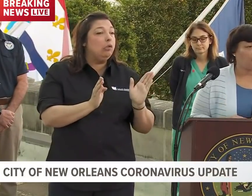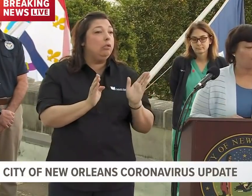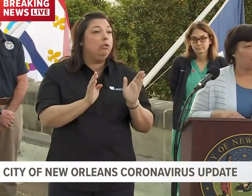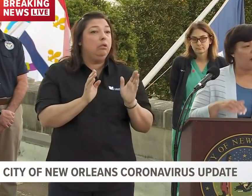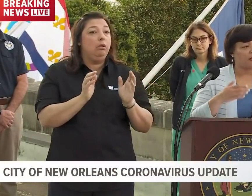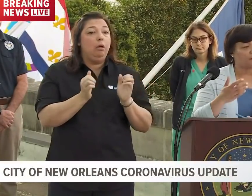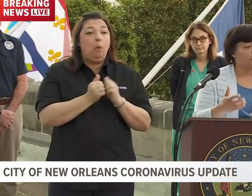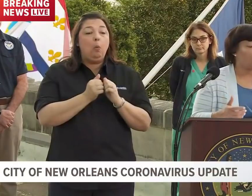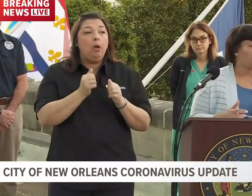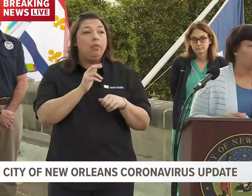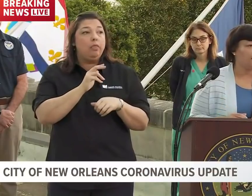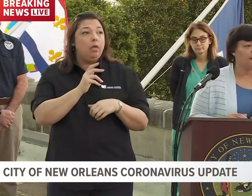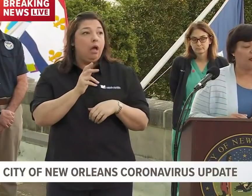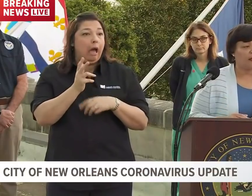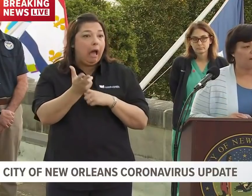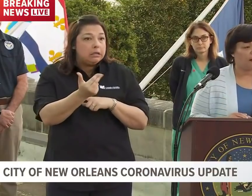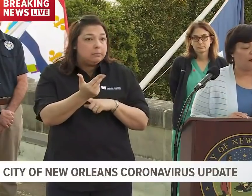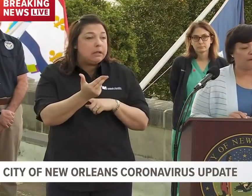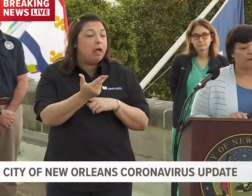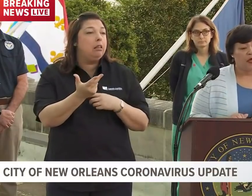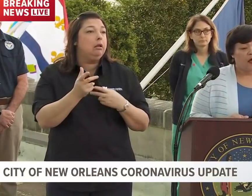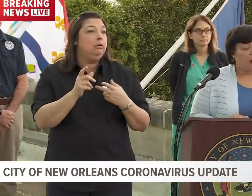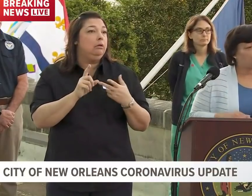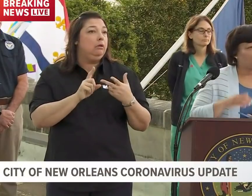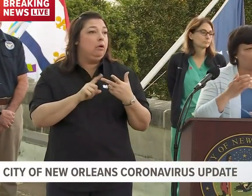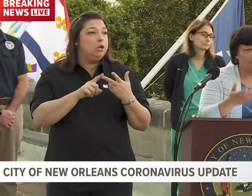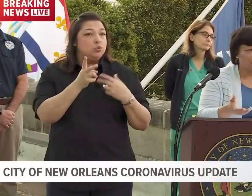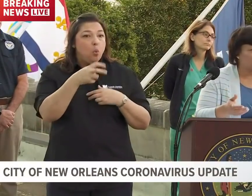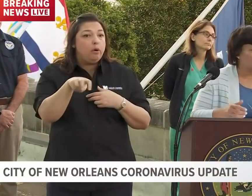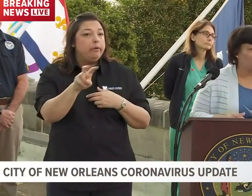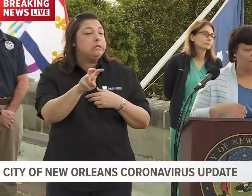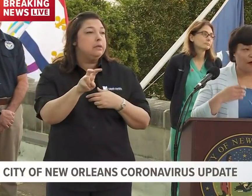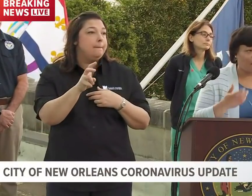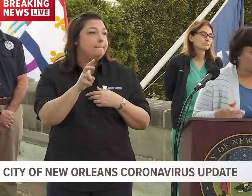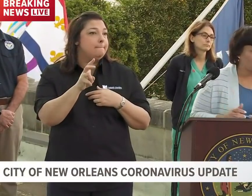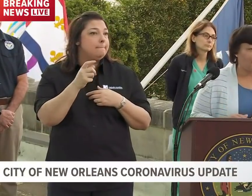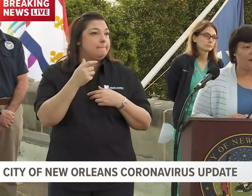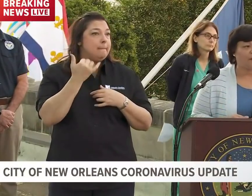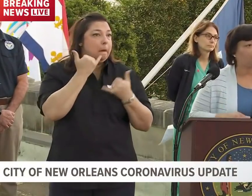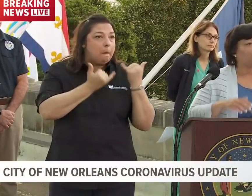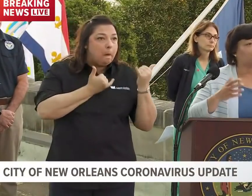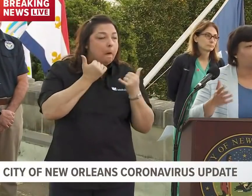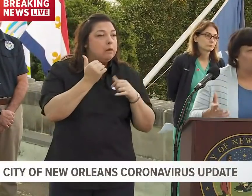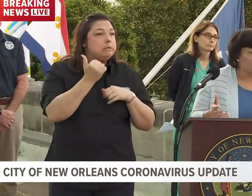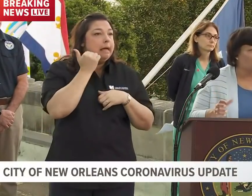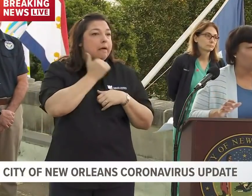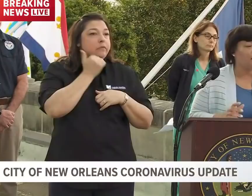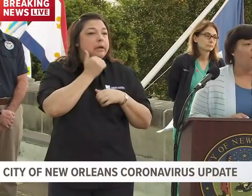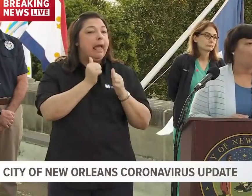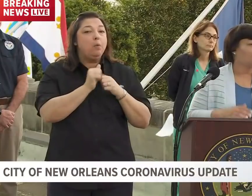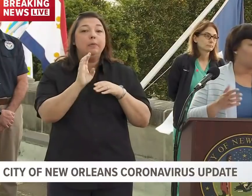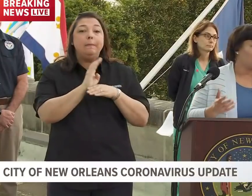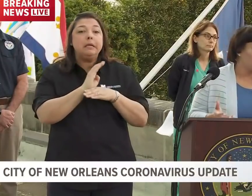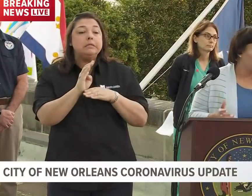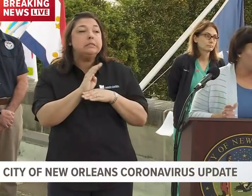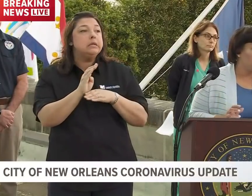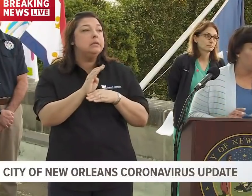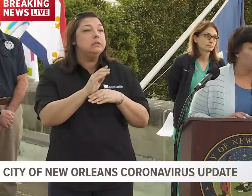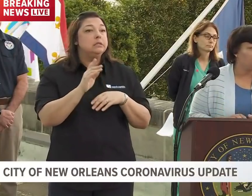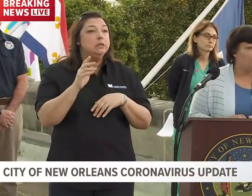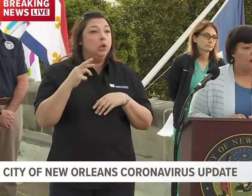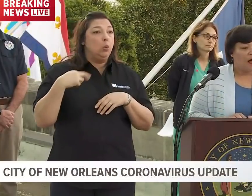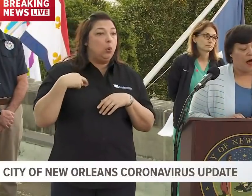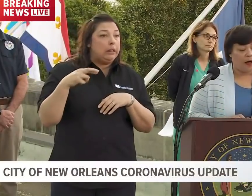with our hospitality and tourism industry of calls every day with the business community, with our faith